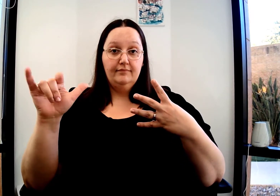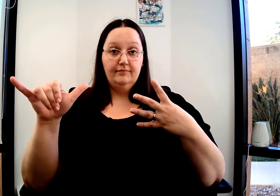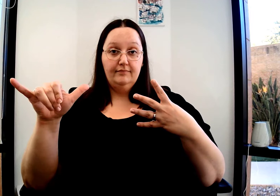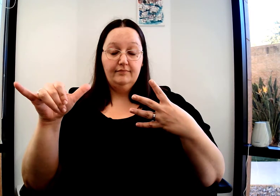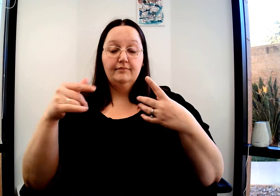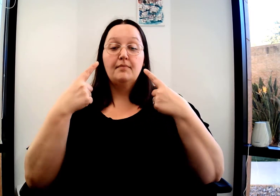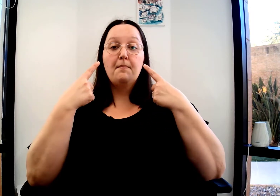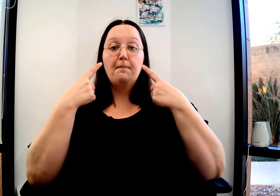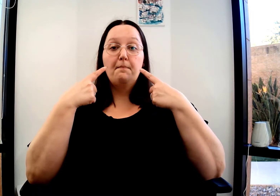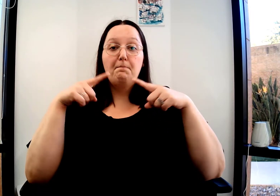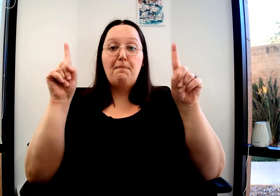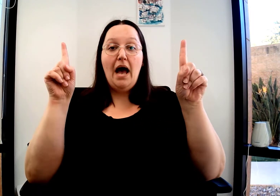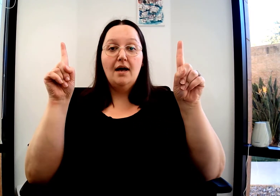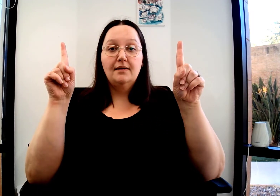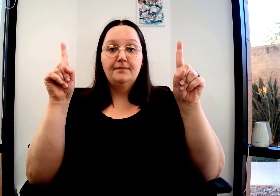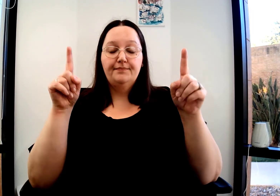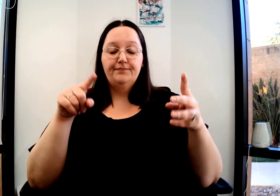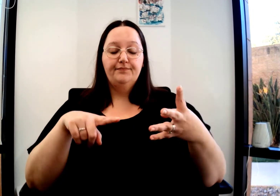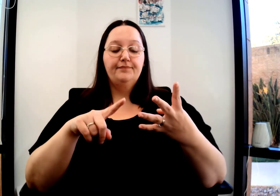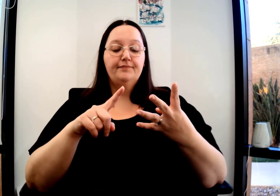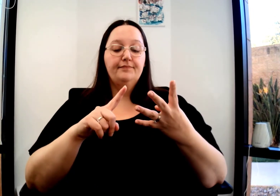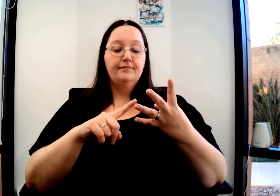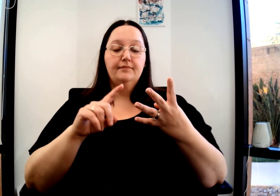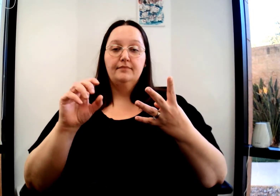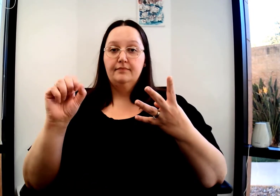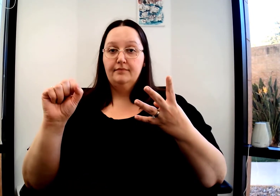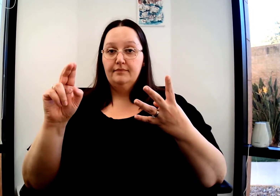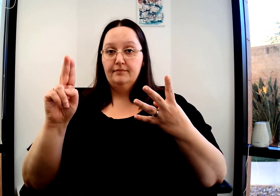Finally, one time, PAH mouth morpheme.